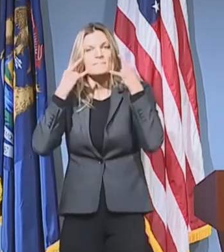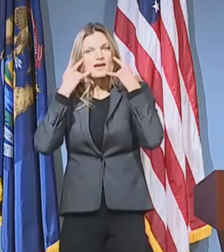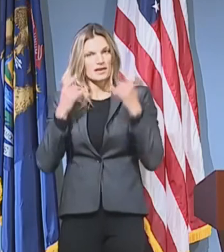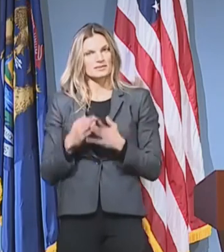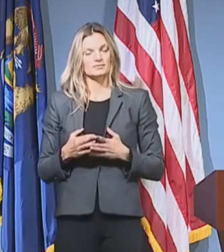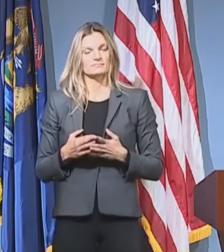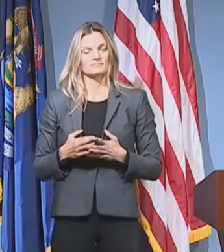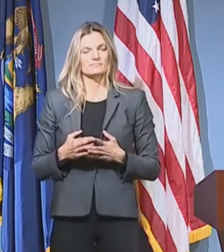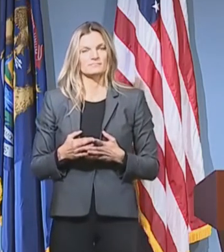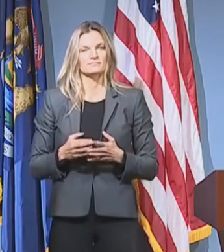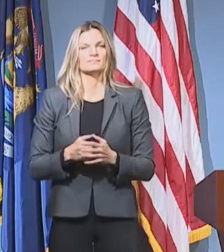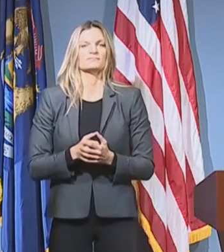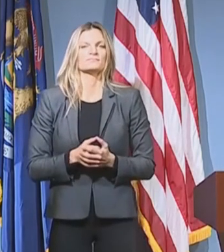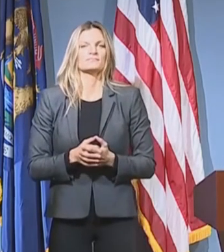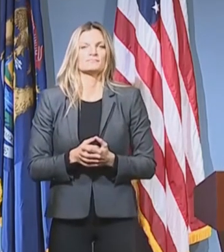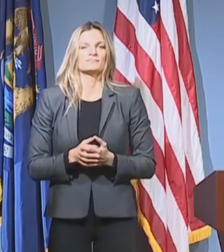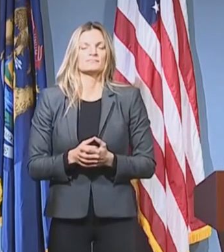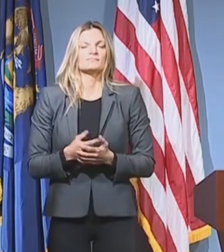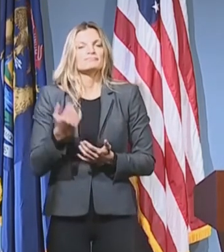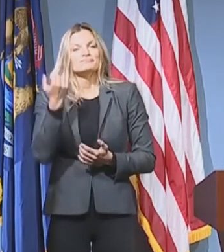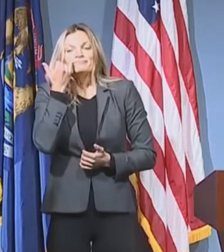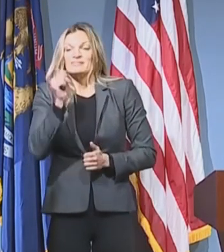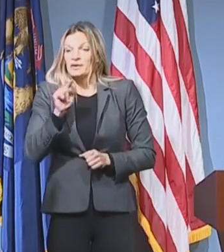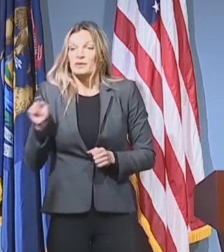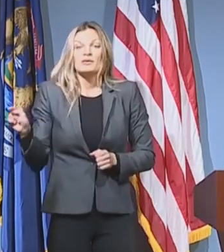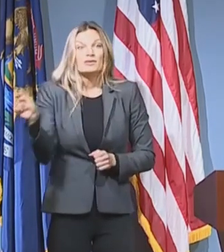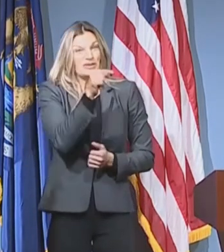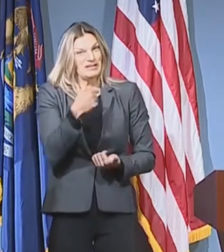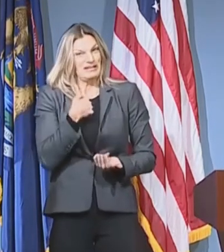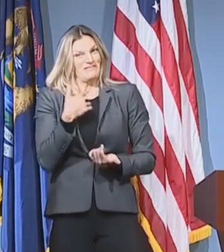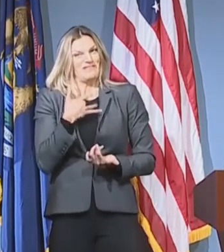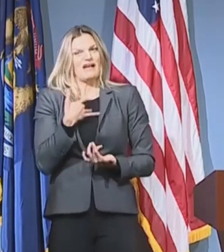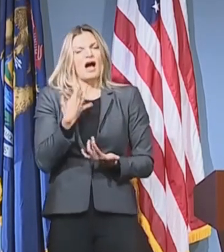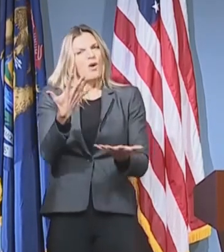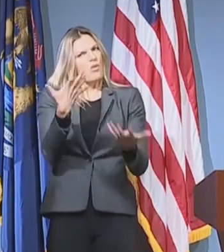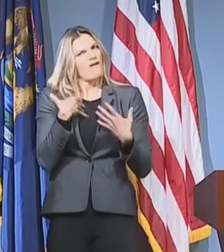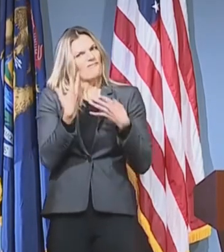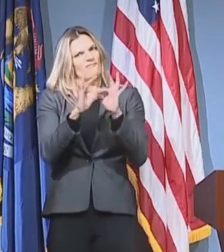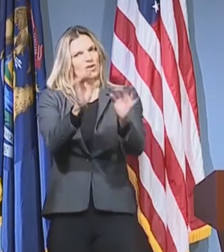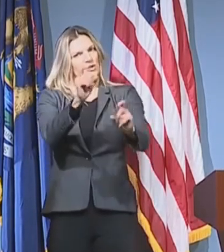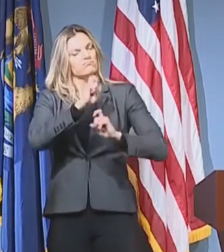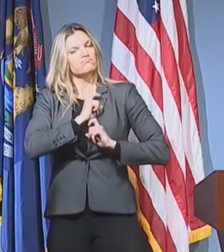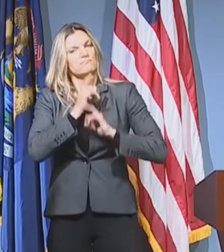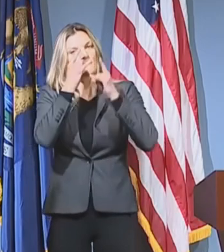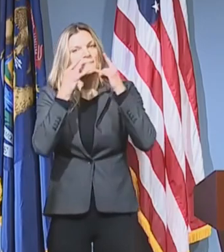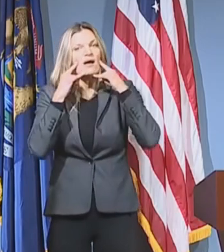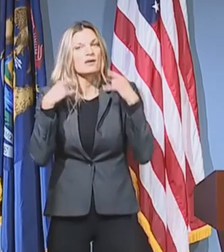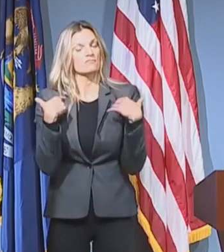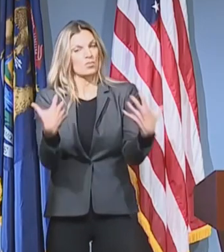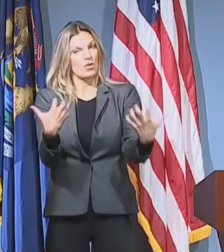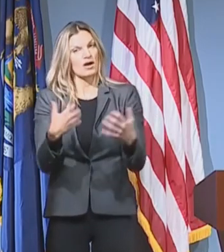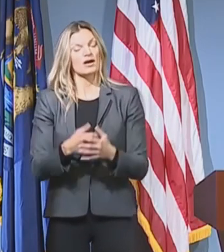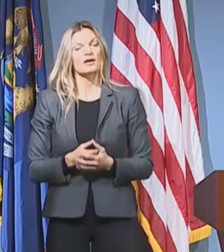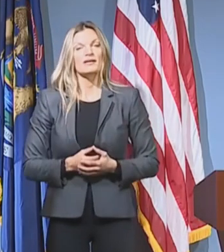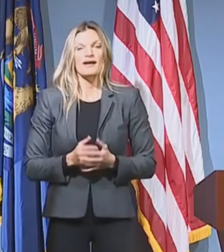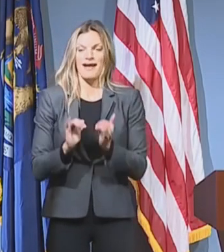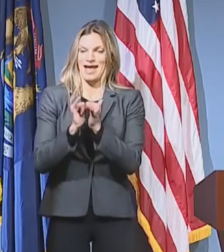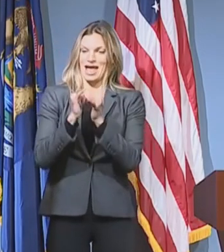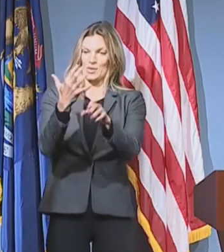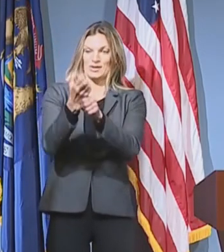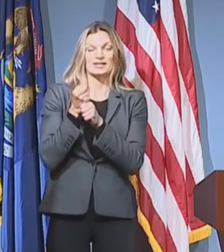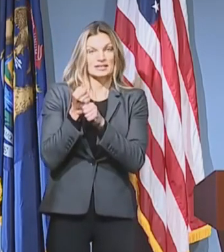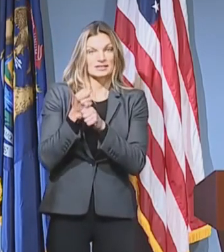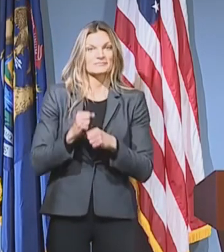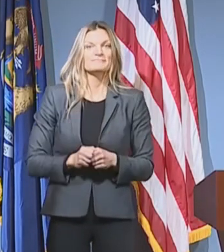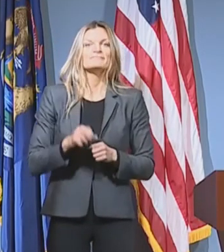of historic racism. Anyone interested in receiving a free mask can find a